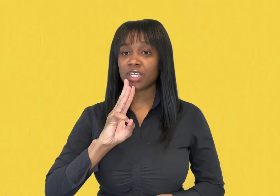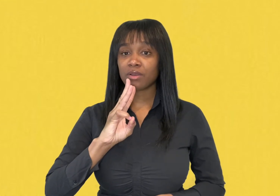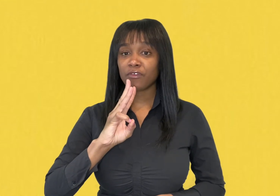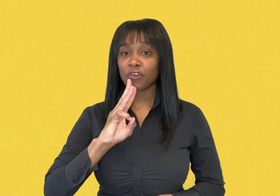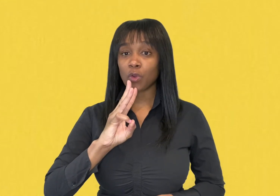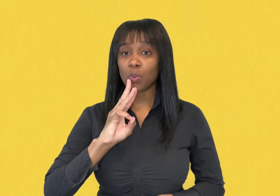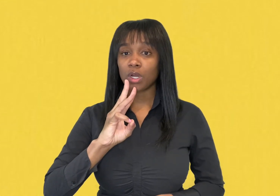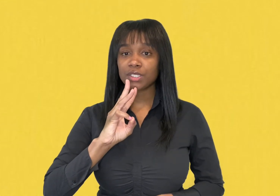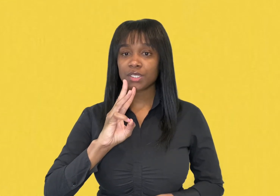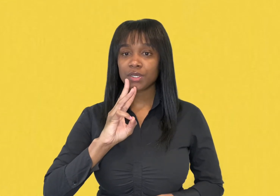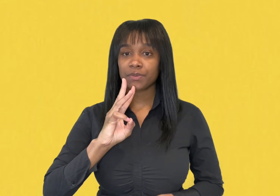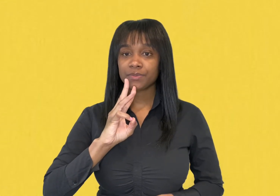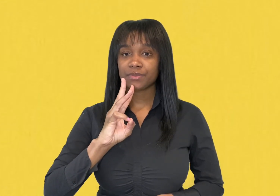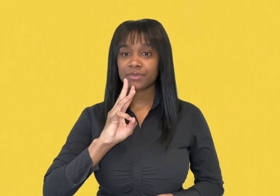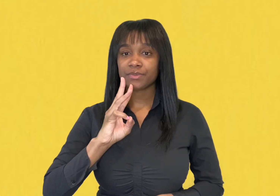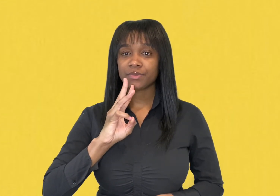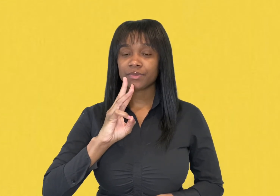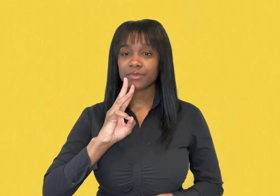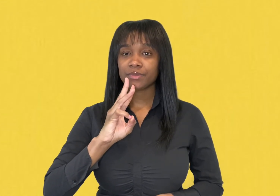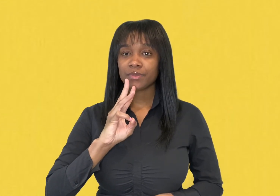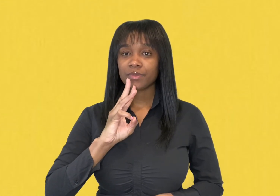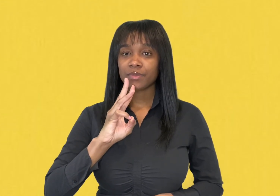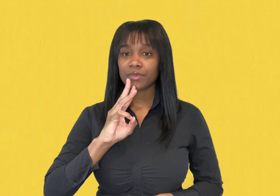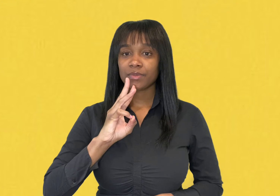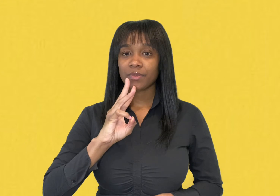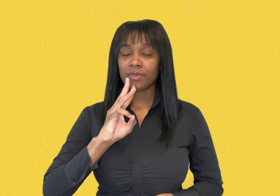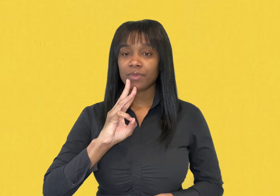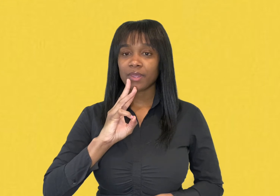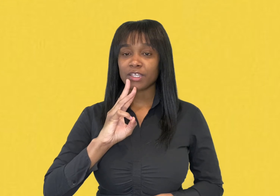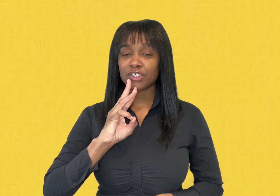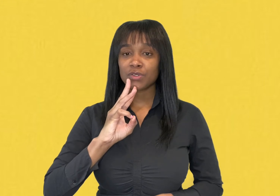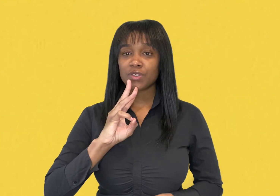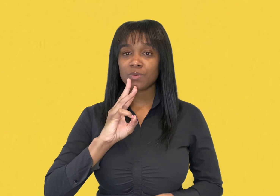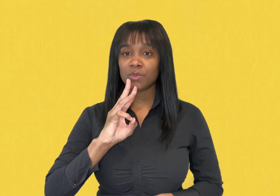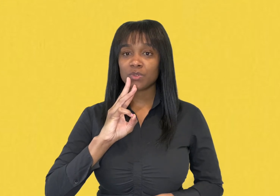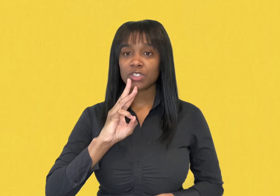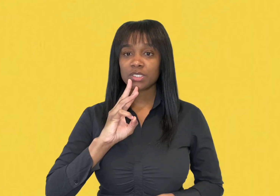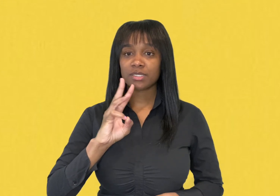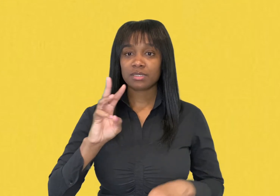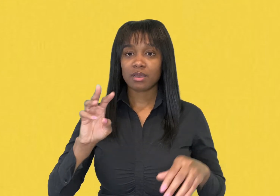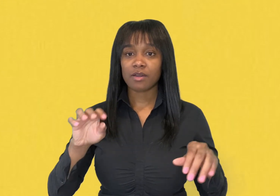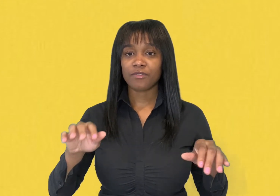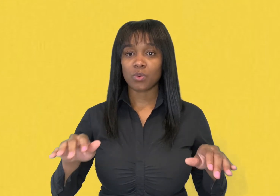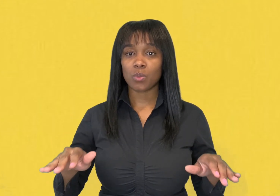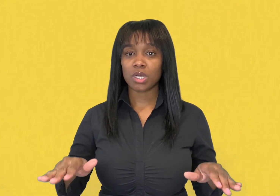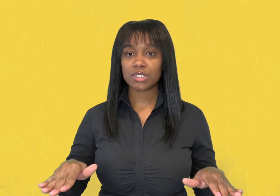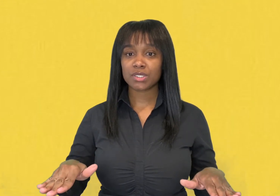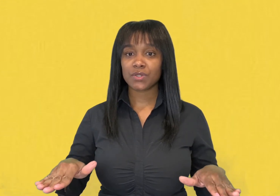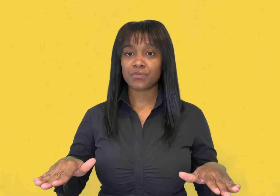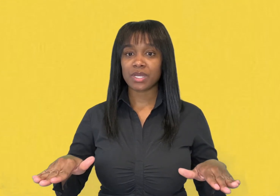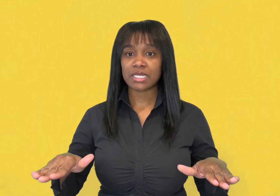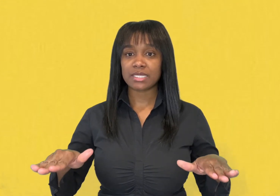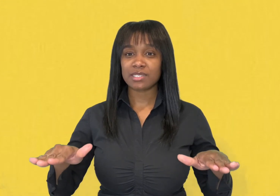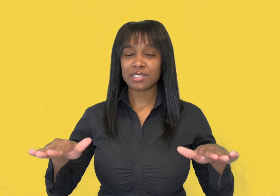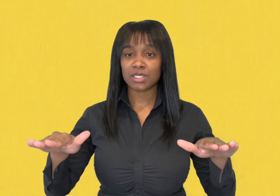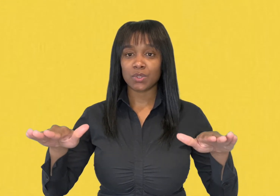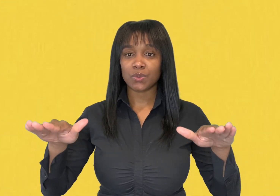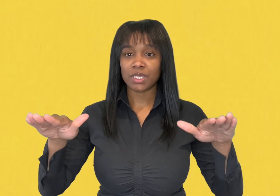for water and show the motion of the water rising slowly.